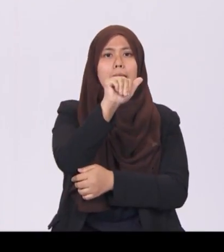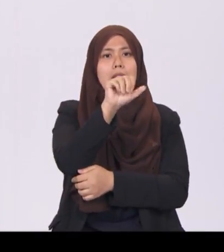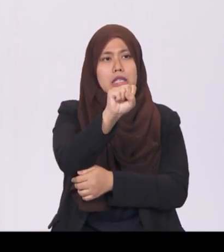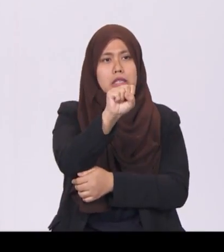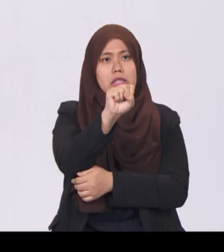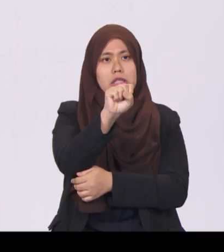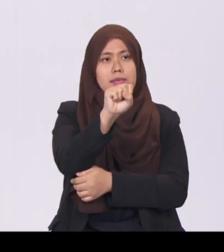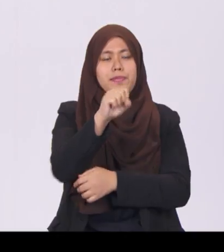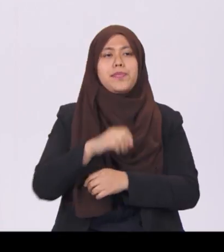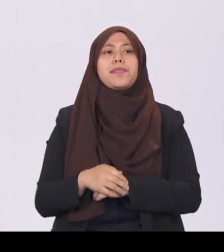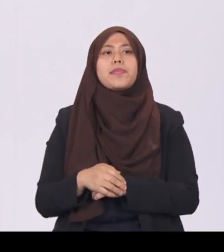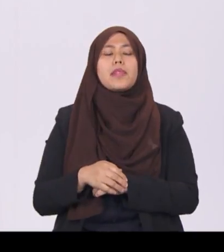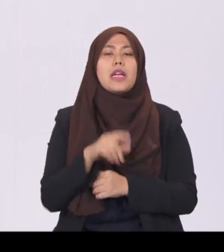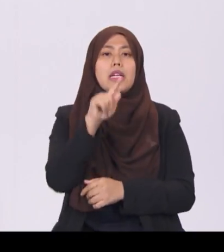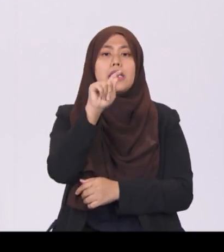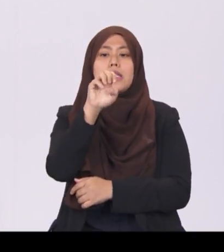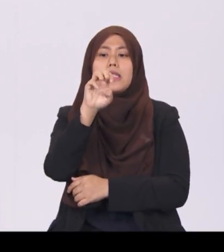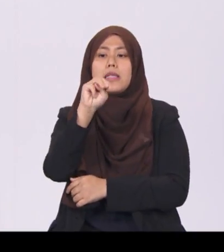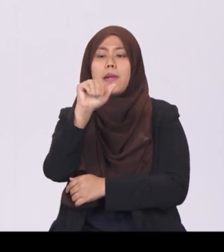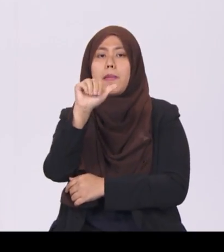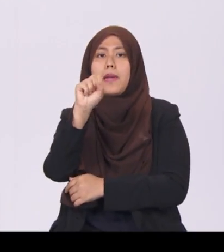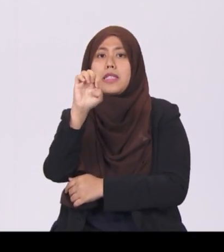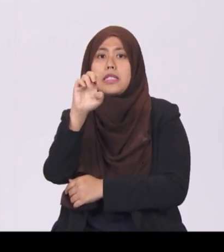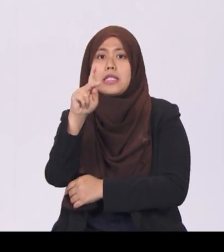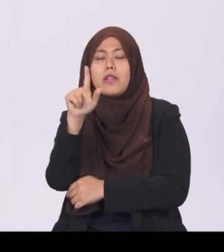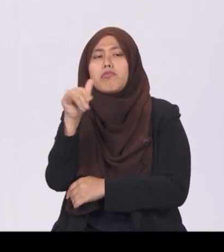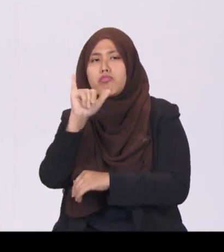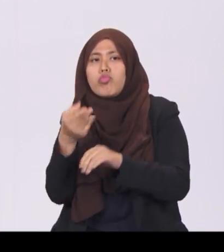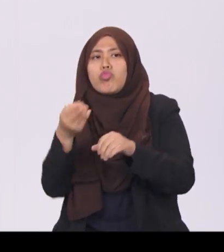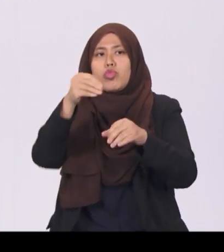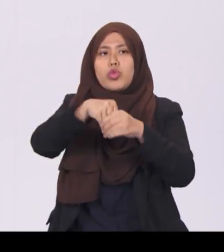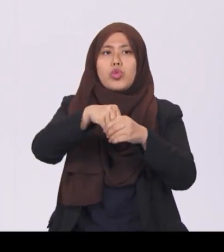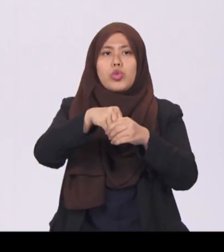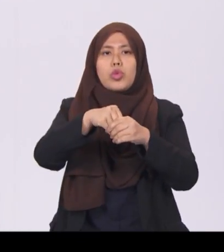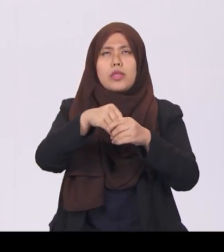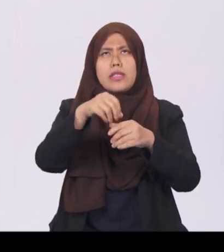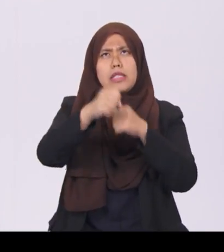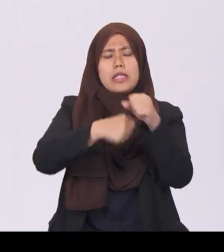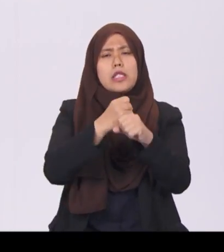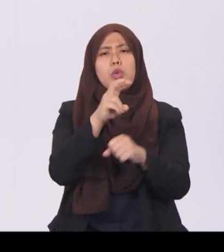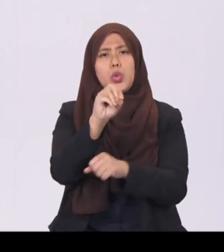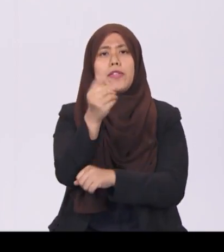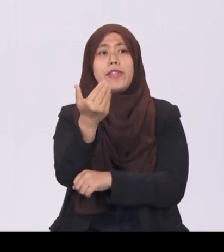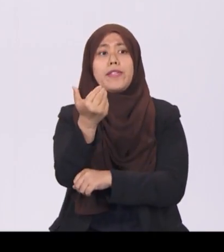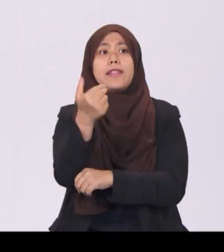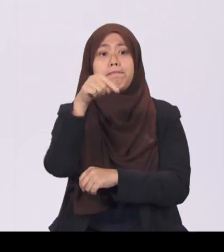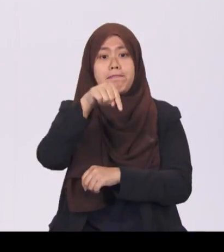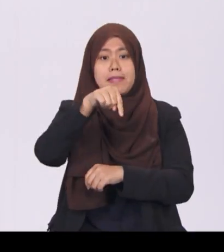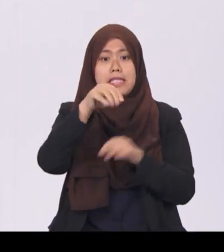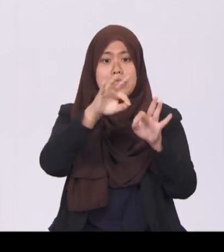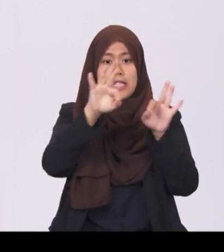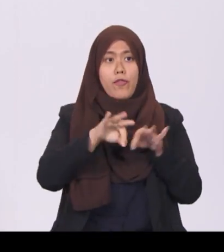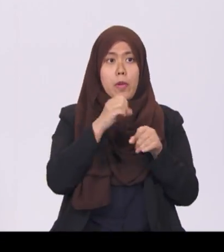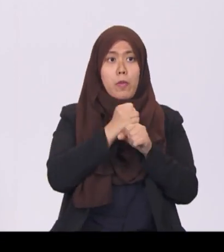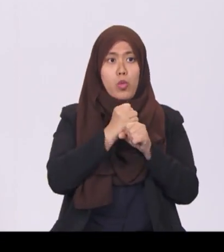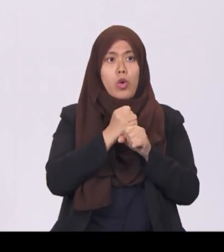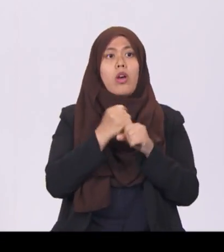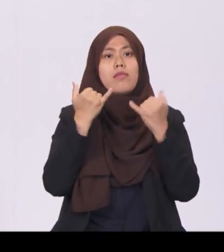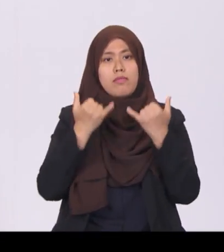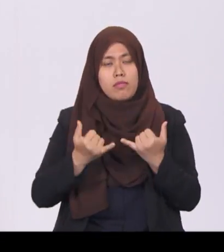The MASSEC was then included in a framework in 2015. Through this framework, we now spend on the basis